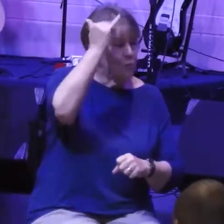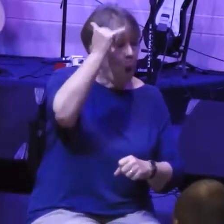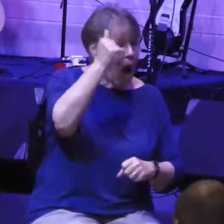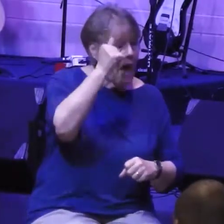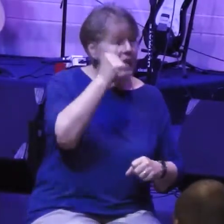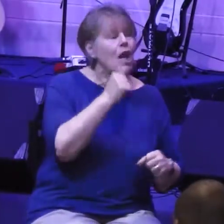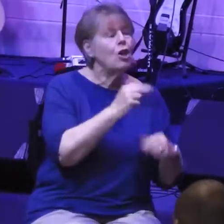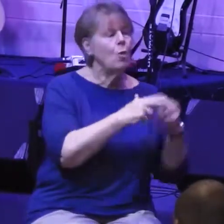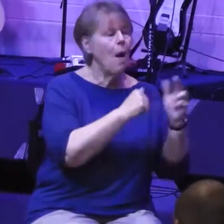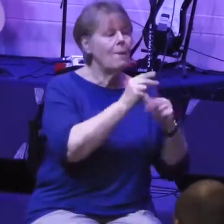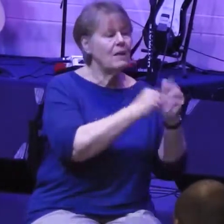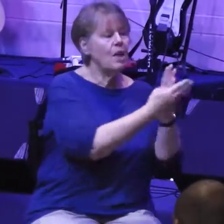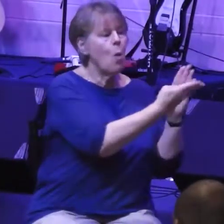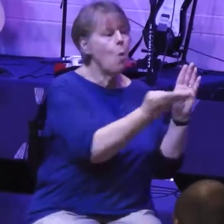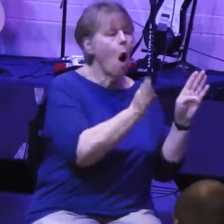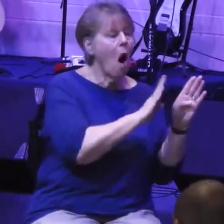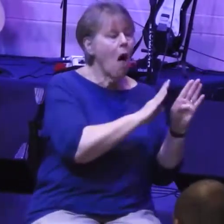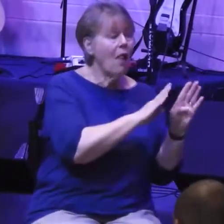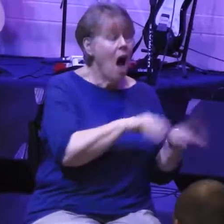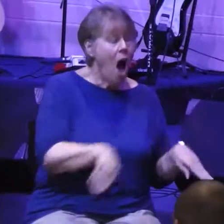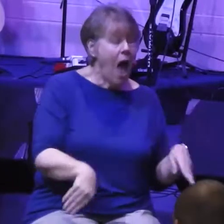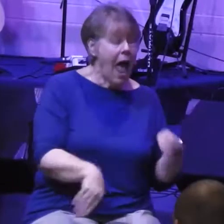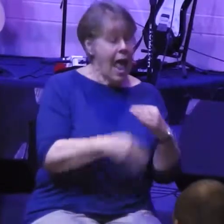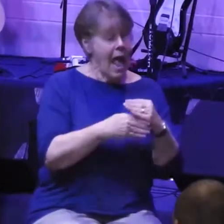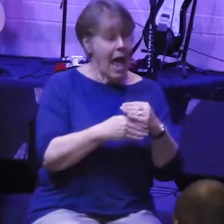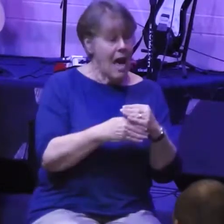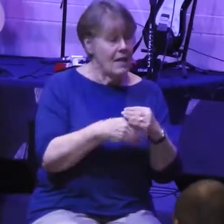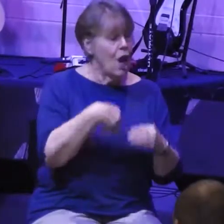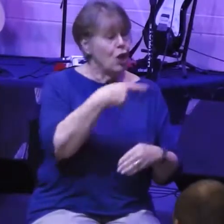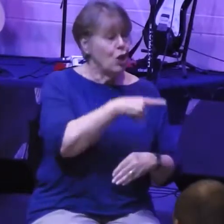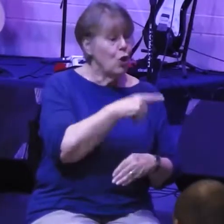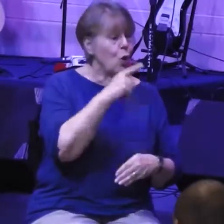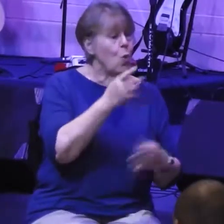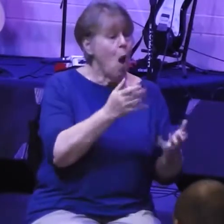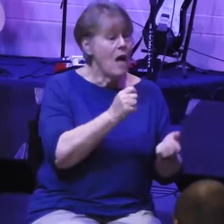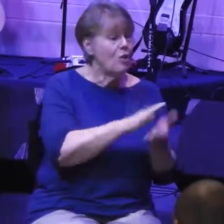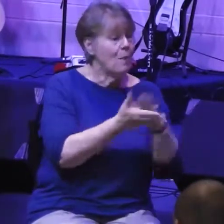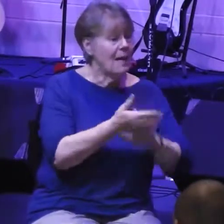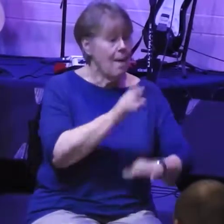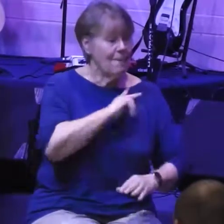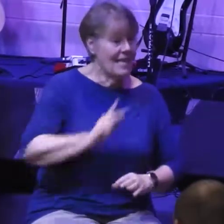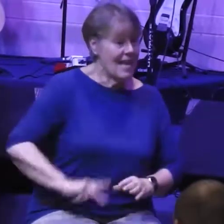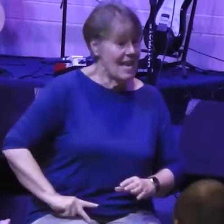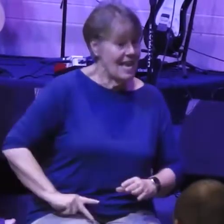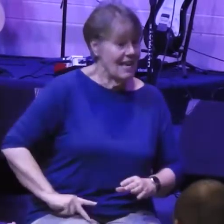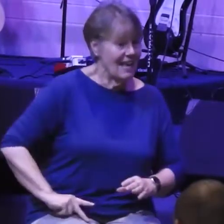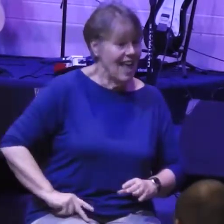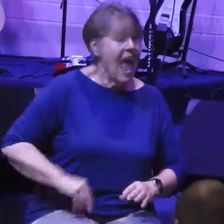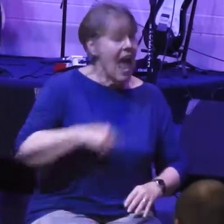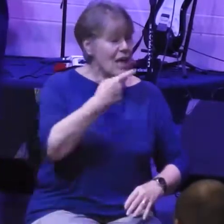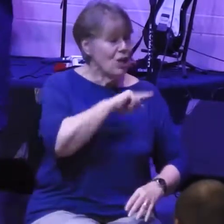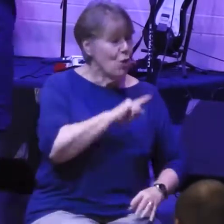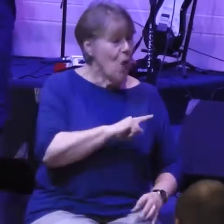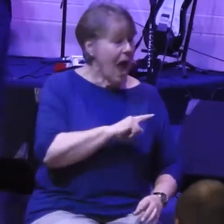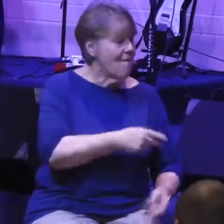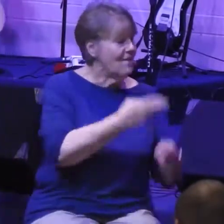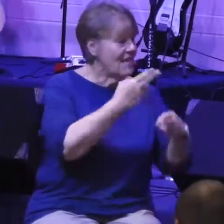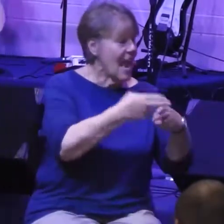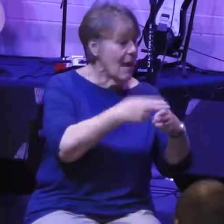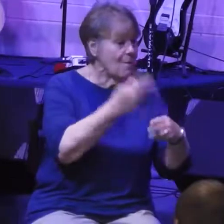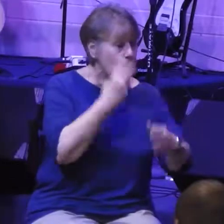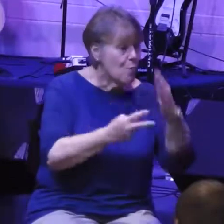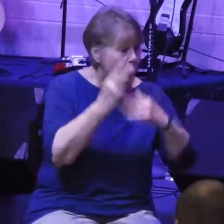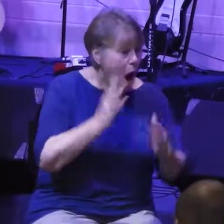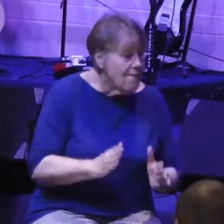Moreover, according to these reports, you are about to become their king and have even appointed prophets to make this proclamation about you